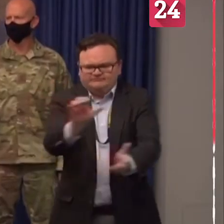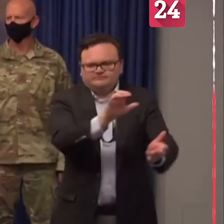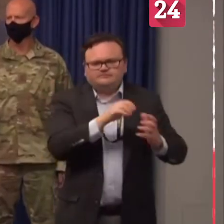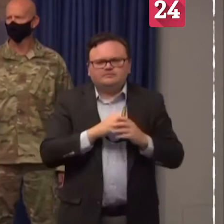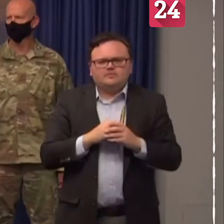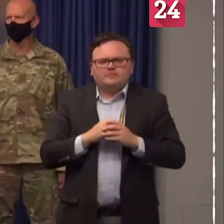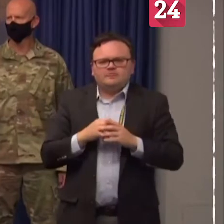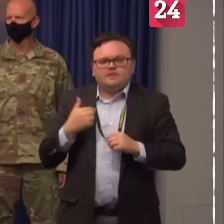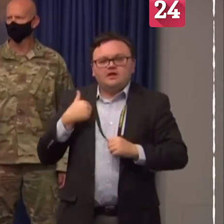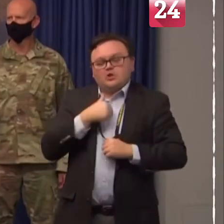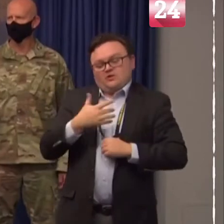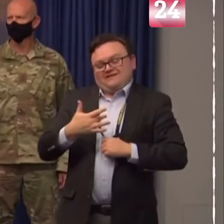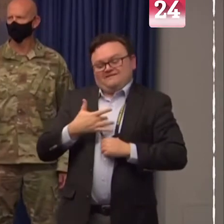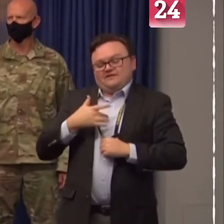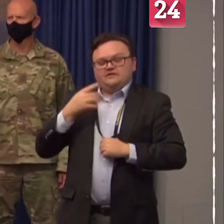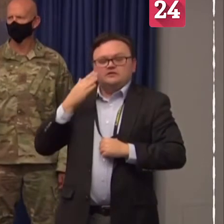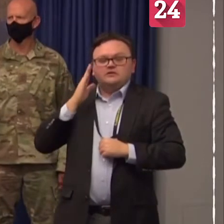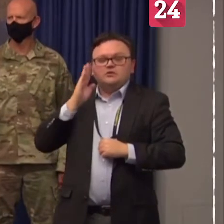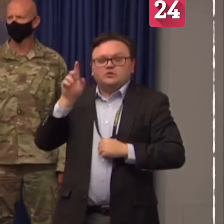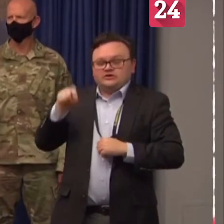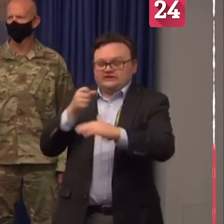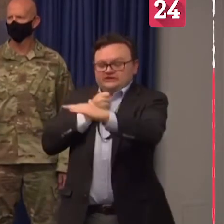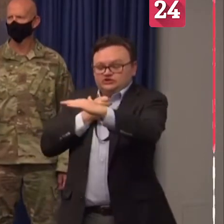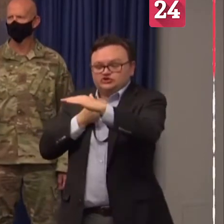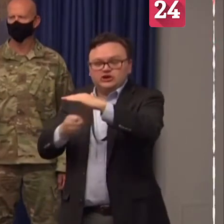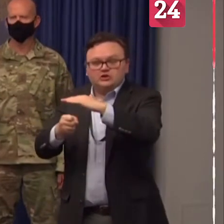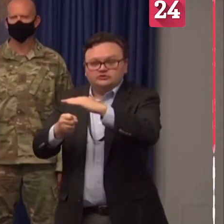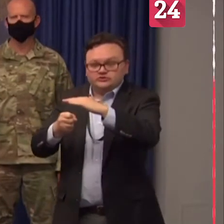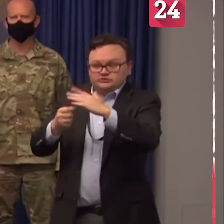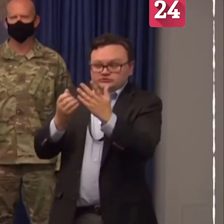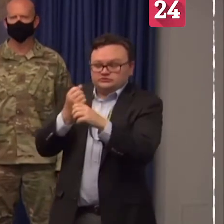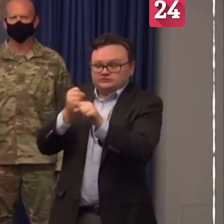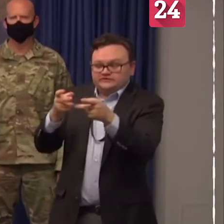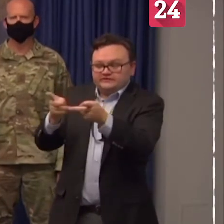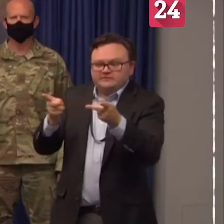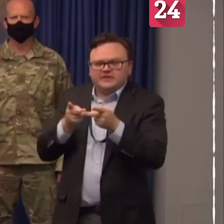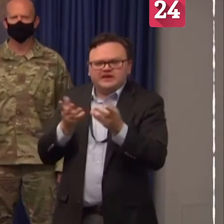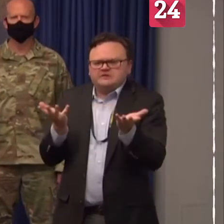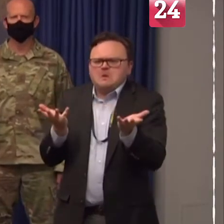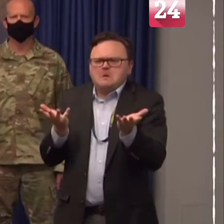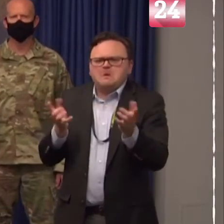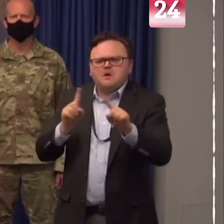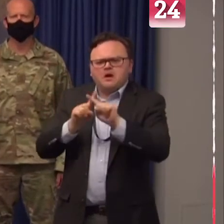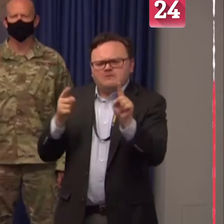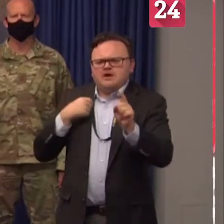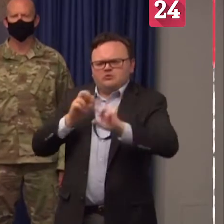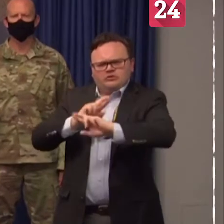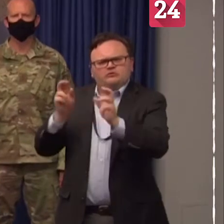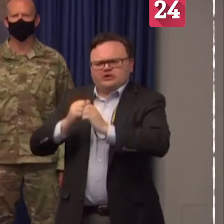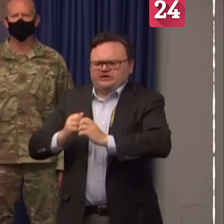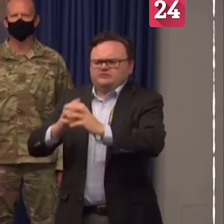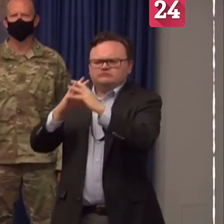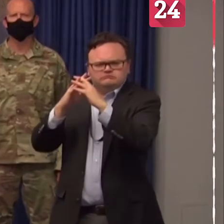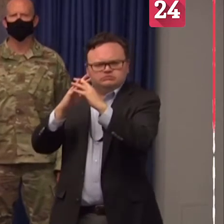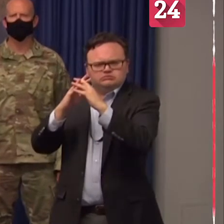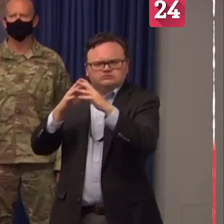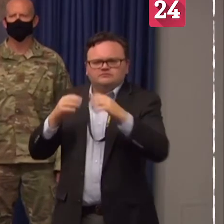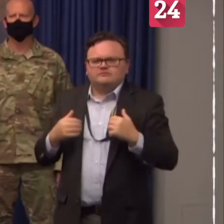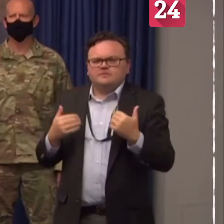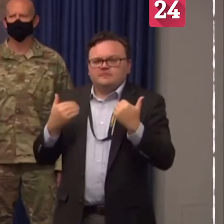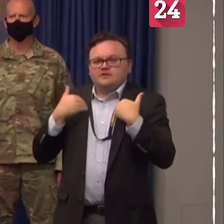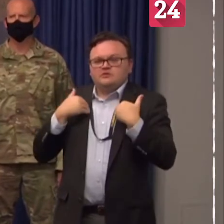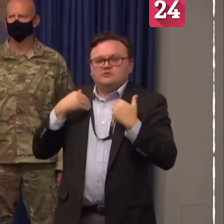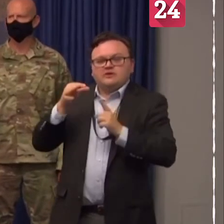shelters will be necessary for this storm, we will be ready if they do become necessary. The division created new and detailed